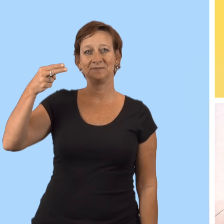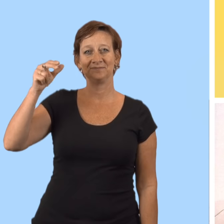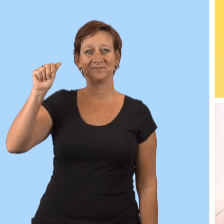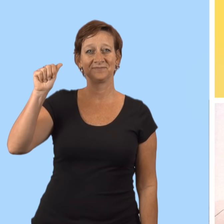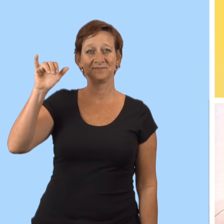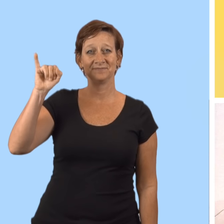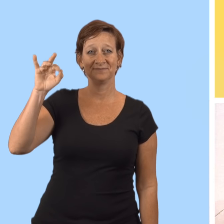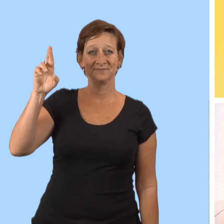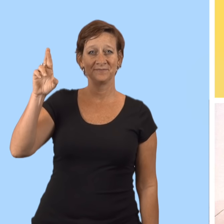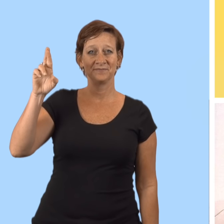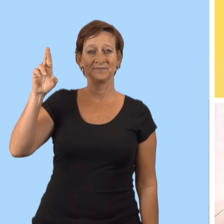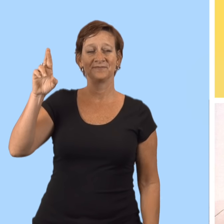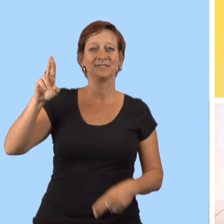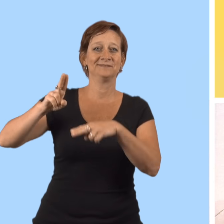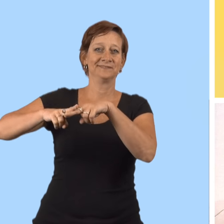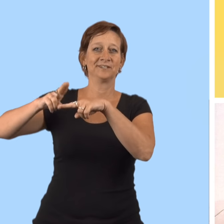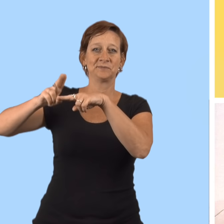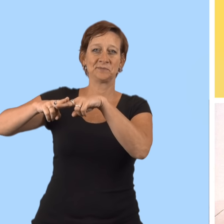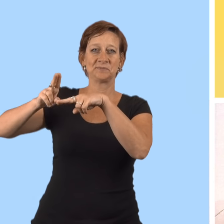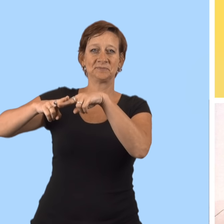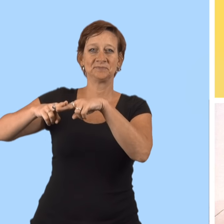chair, chair